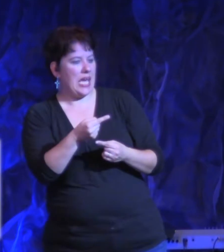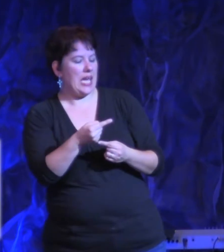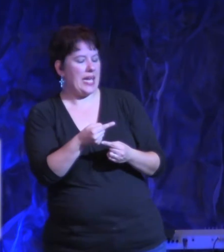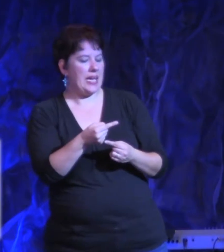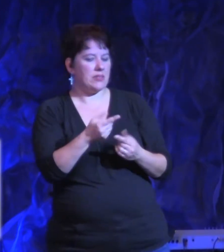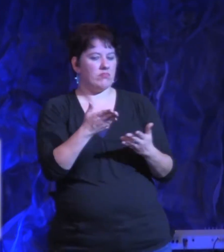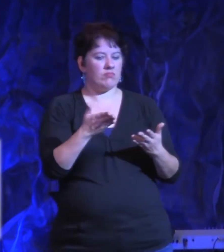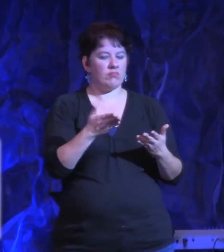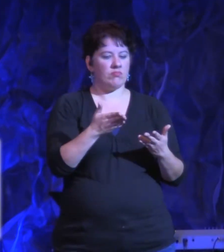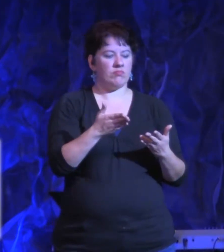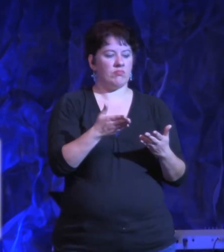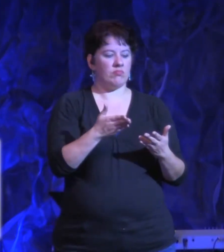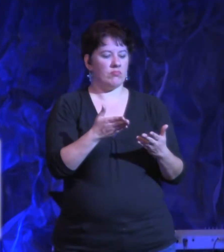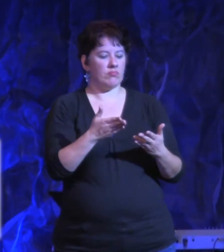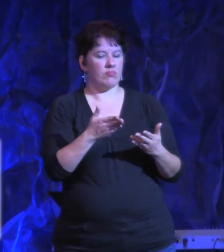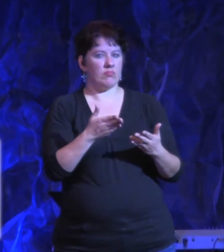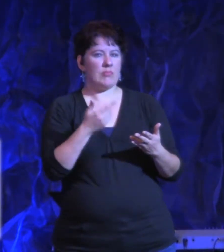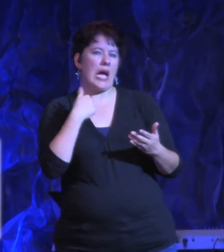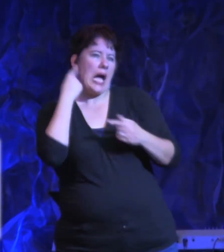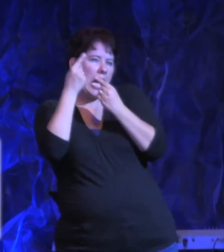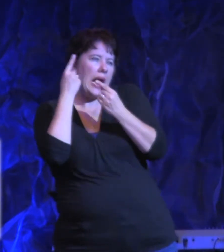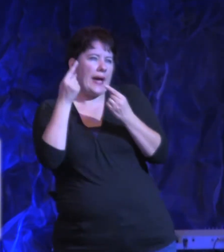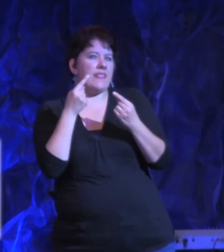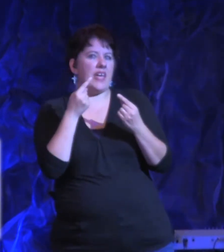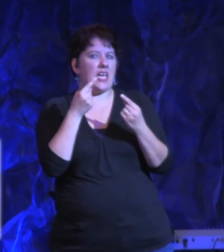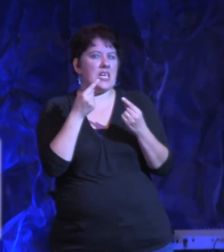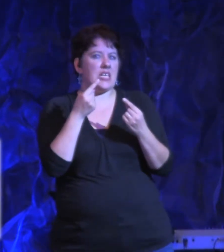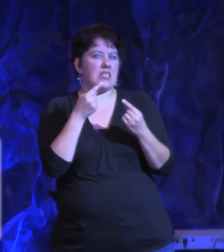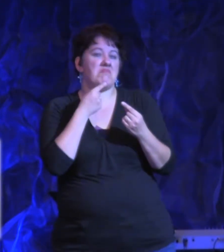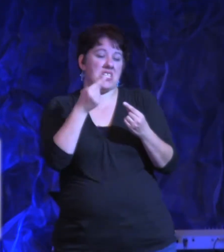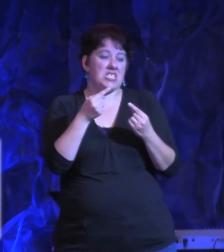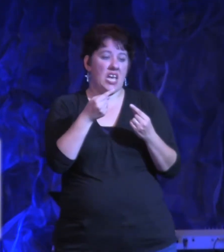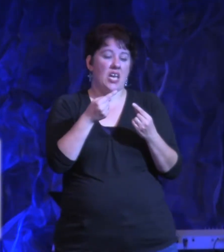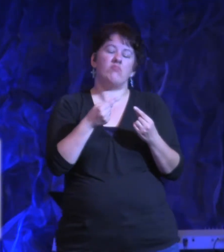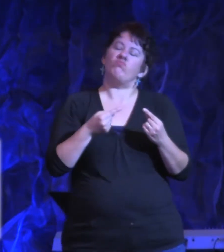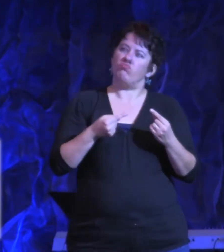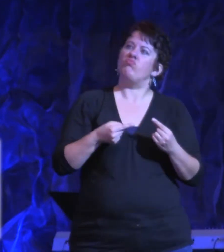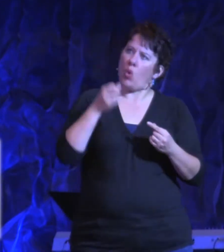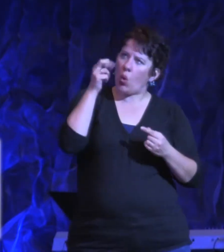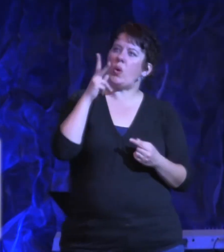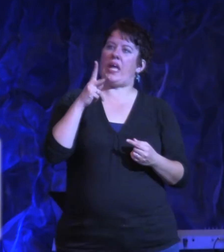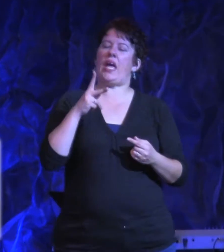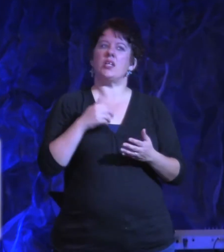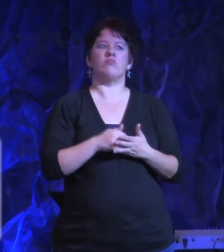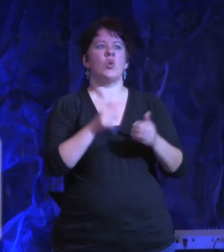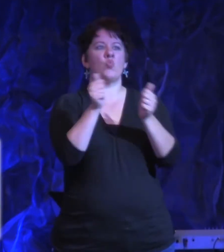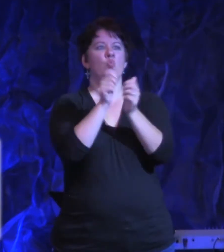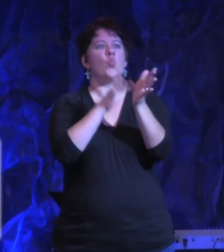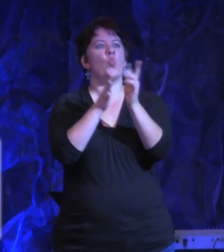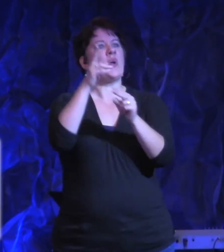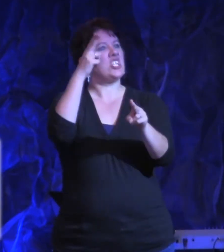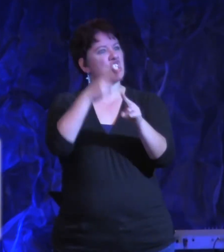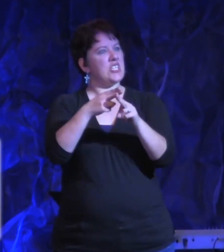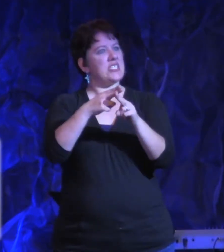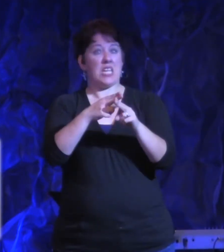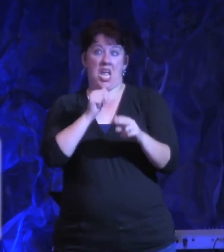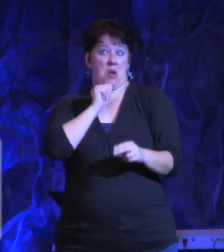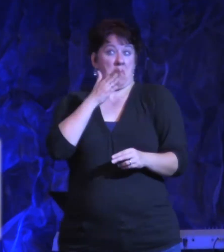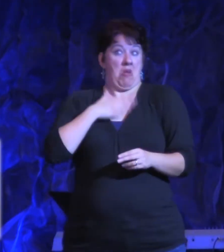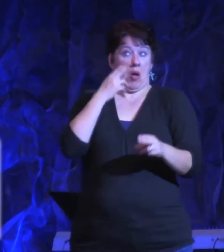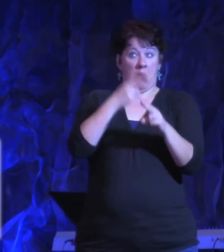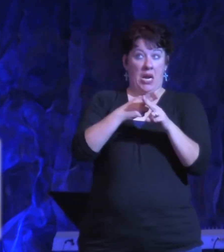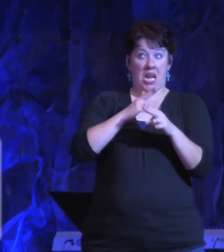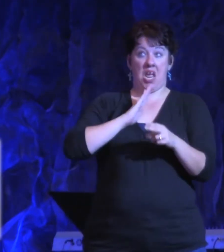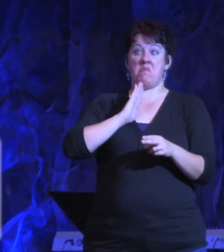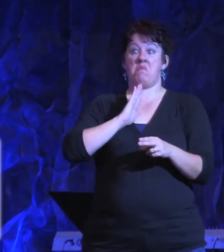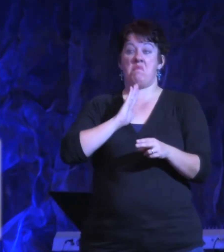earth, whatever you forbid on earth is forbidden in heaven. So I like to just stand and say, in the name of Jesus, it's not my name, it's in His name, it's not my